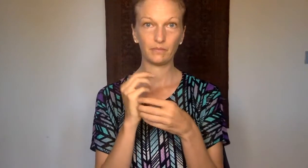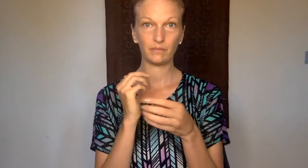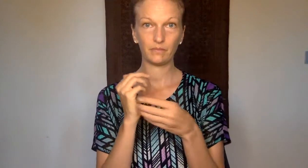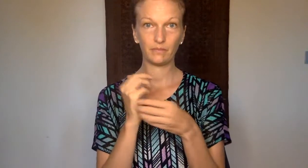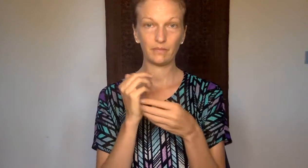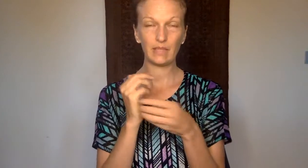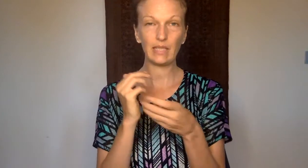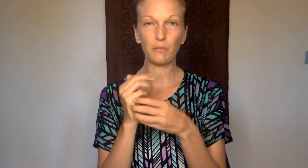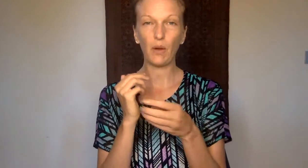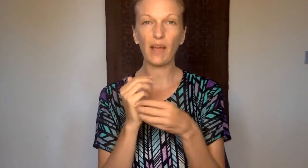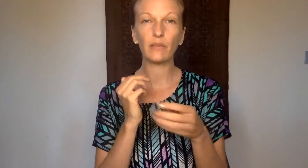Deep breath.